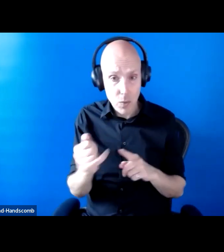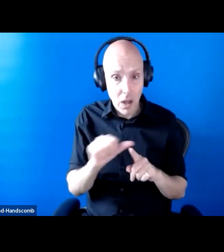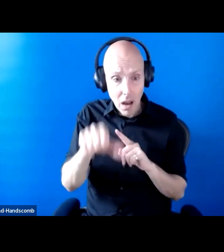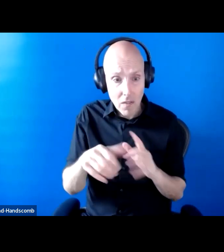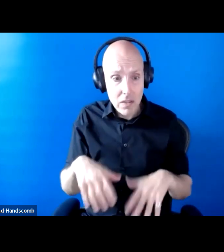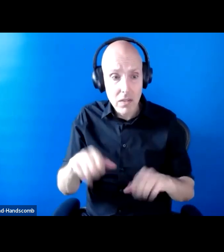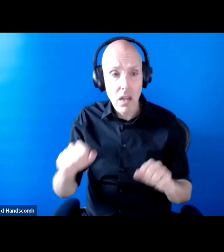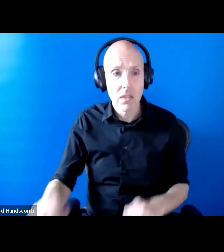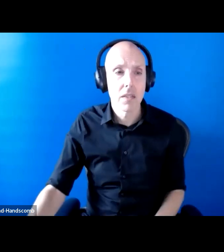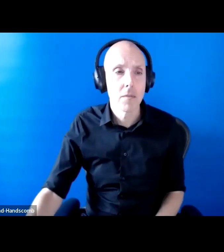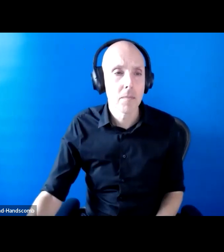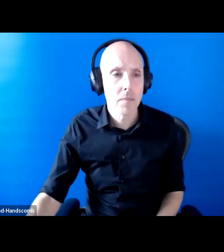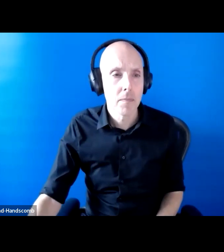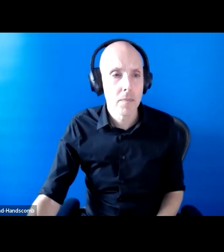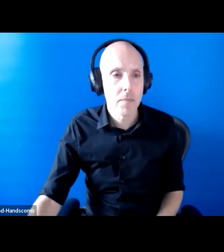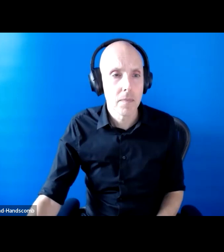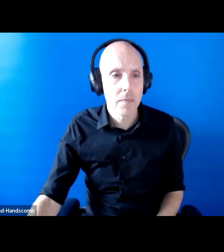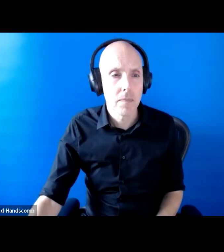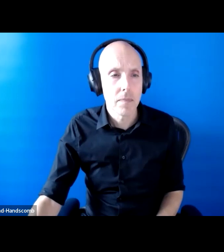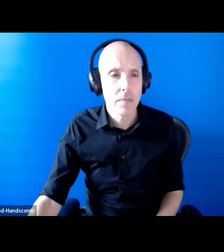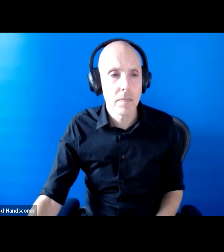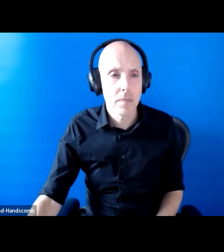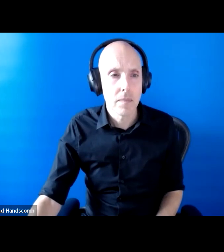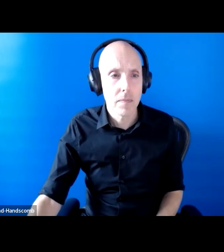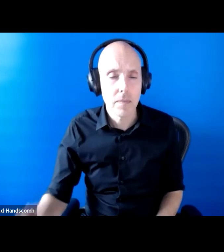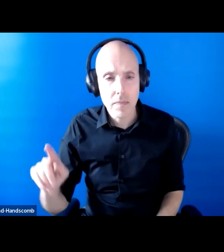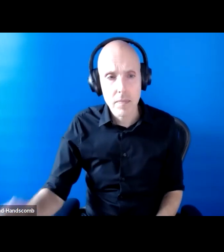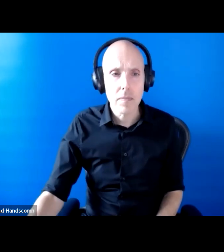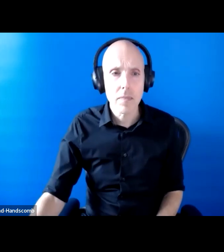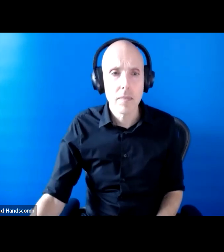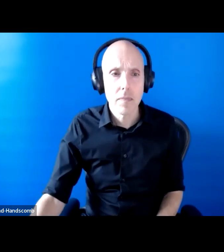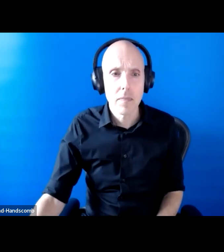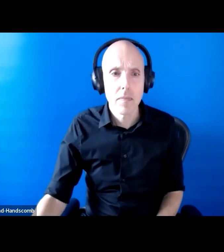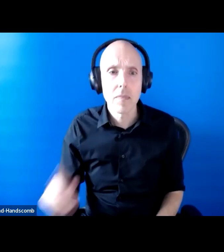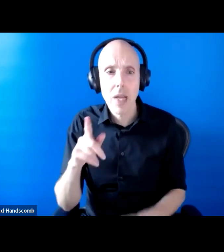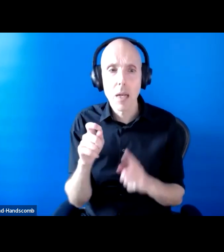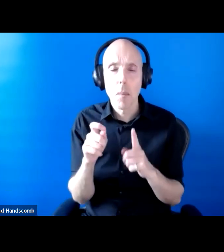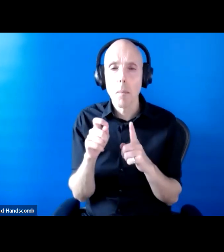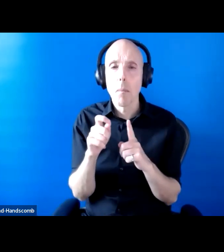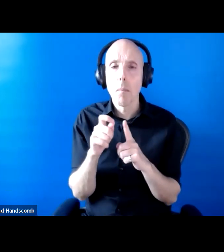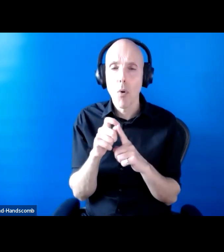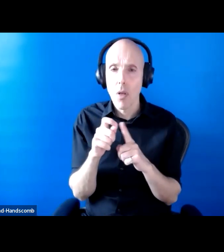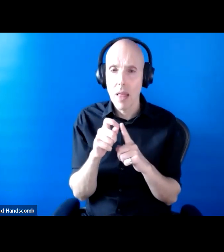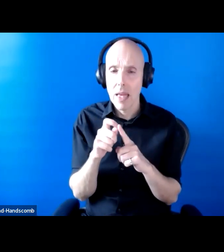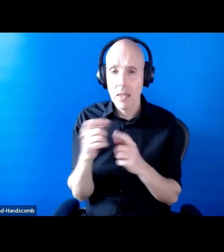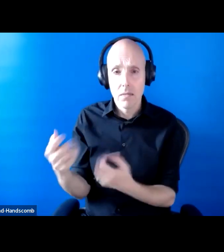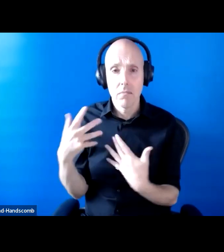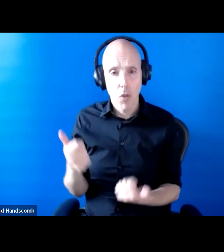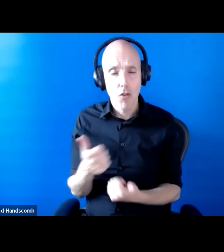started. And that meant, and Pauline's already alluded to this, that people providing care in the